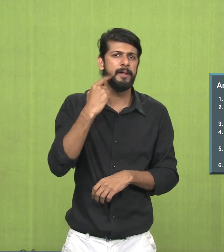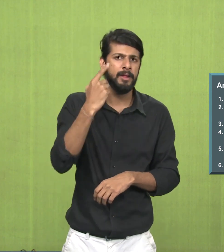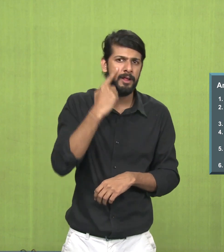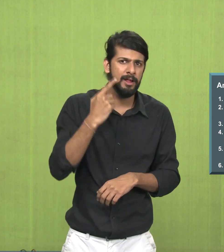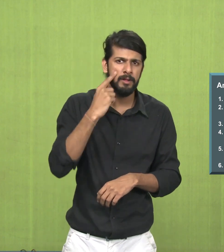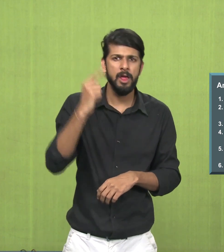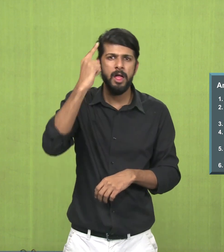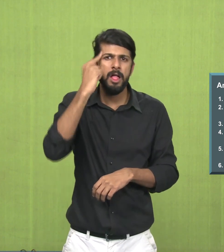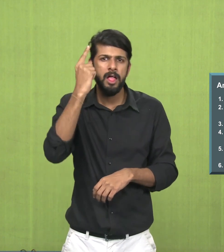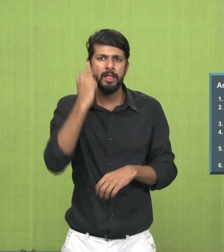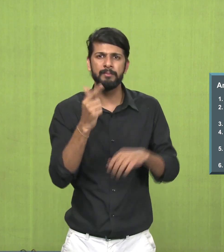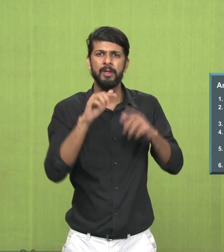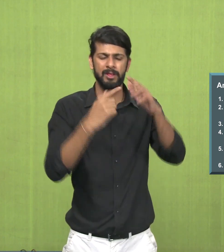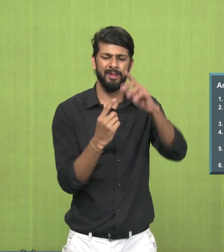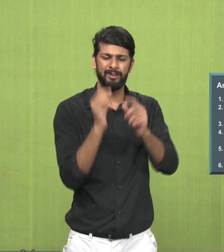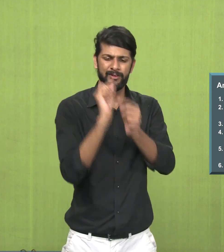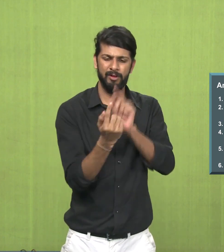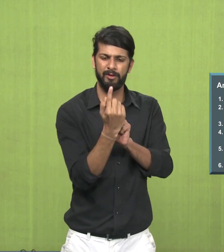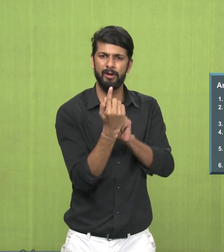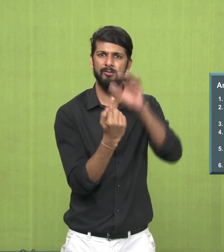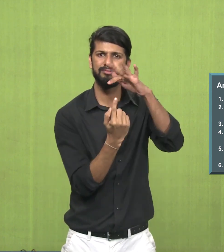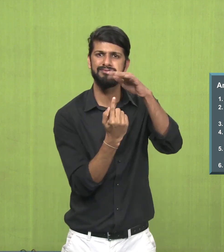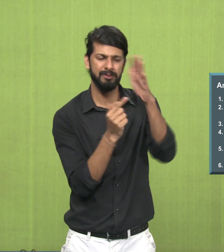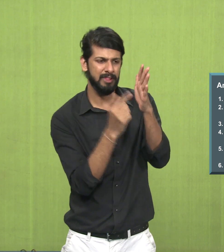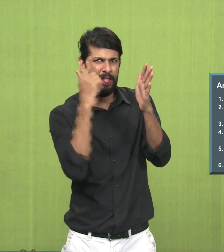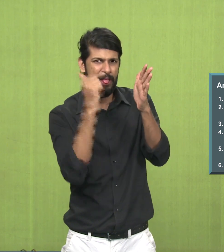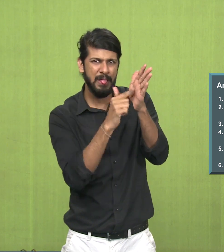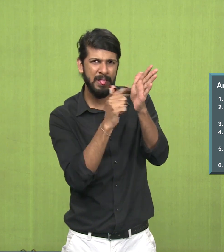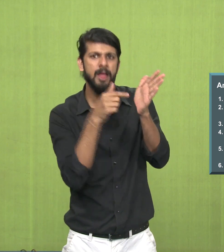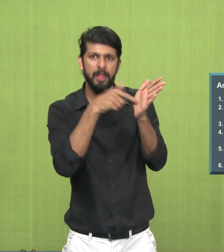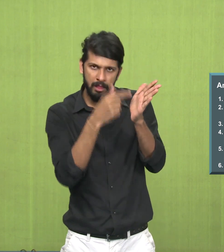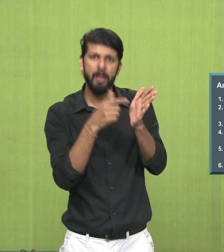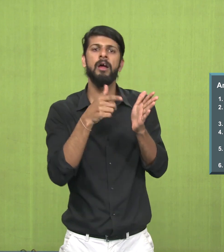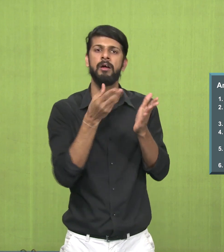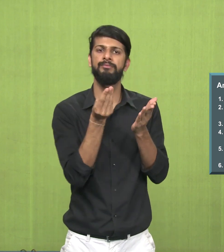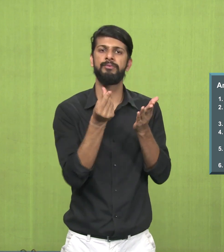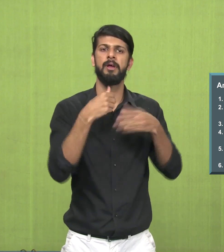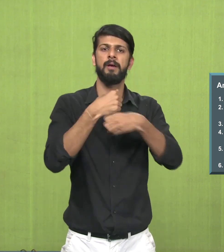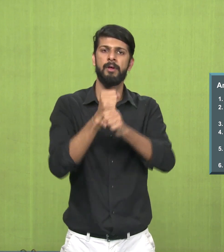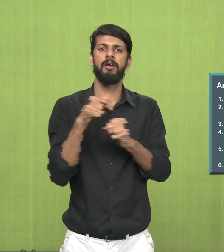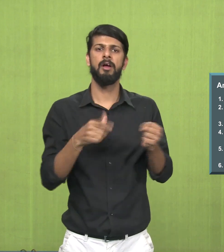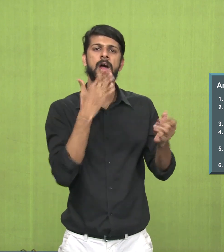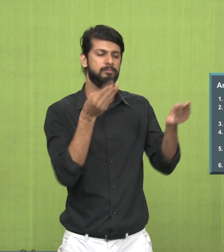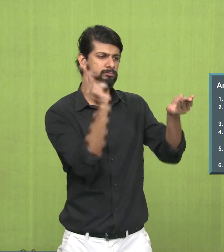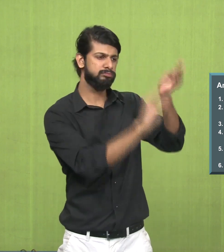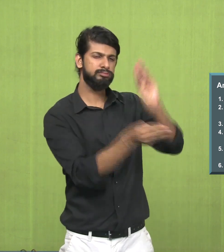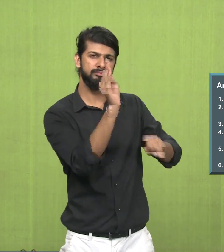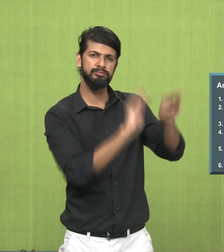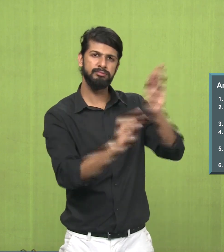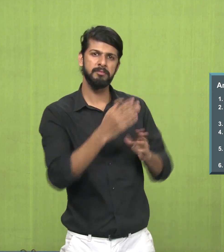yellow and black. The black which we get from the lamp suit, these were the colors used by the